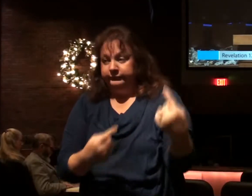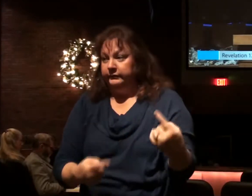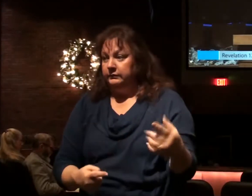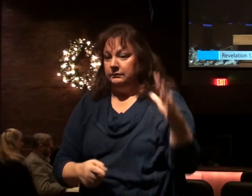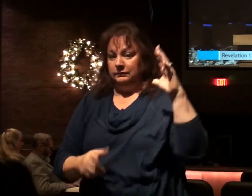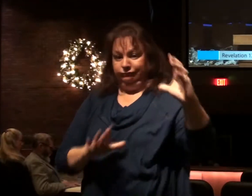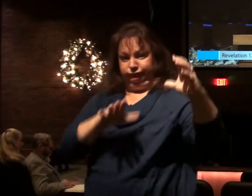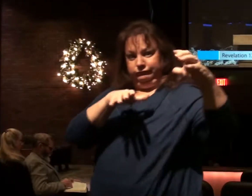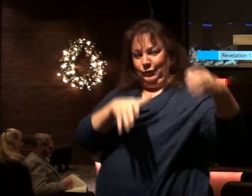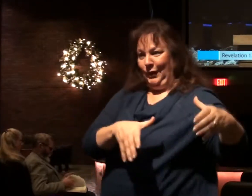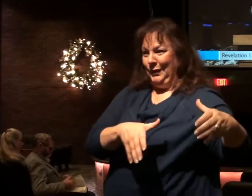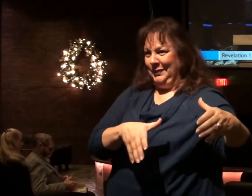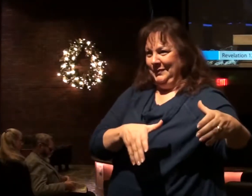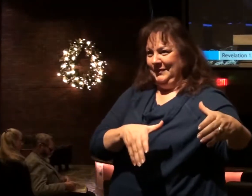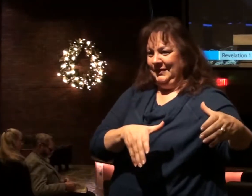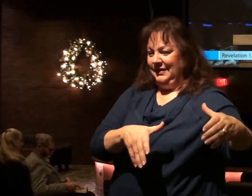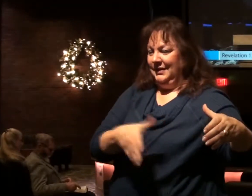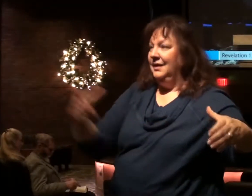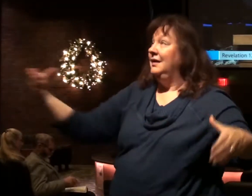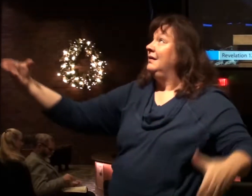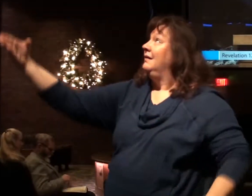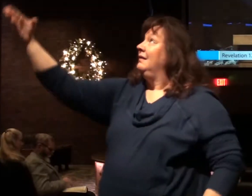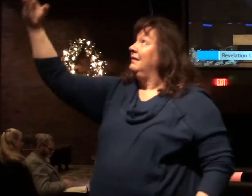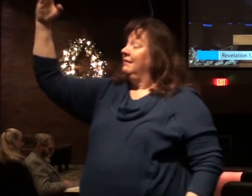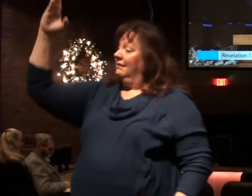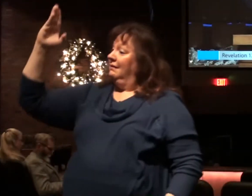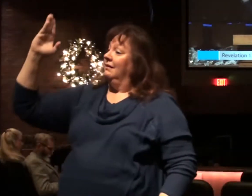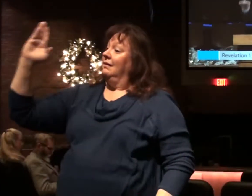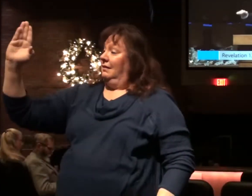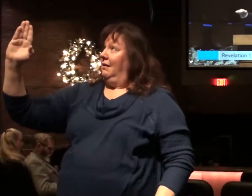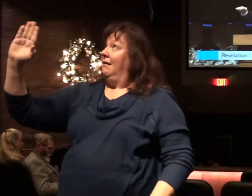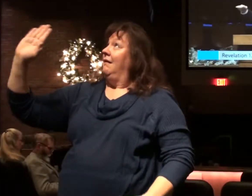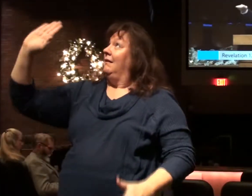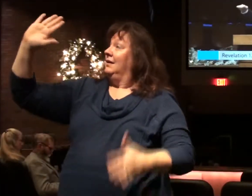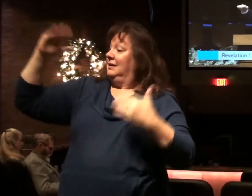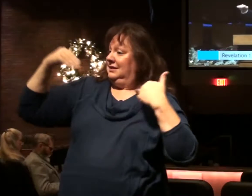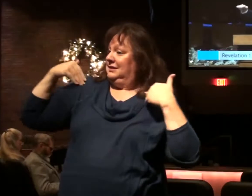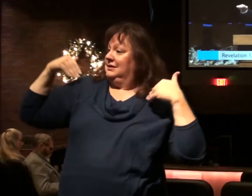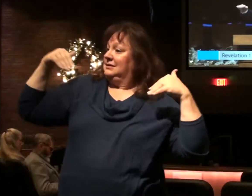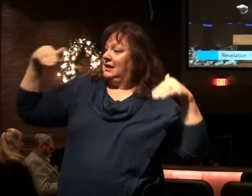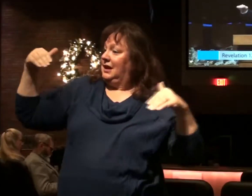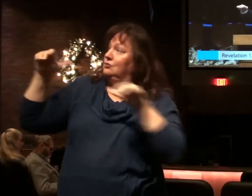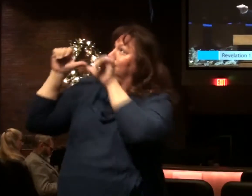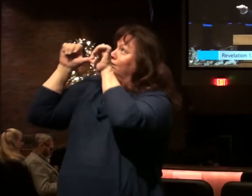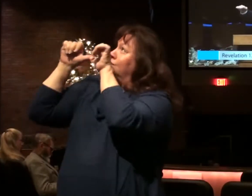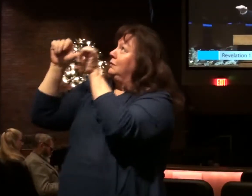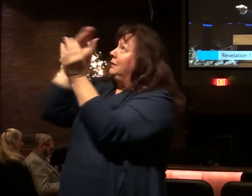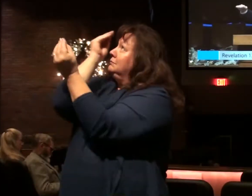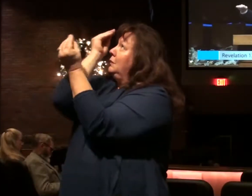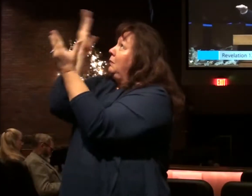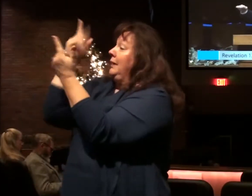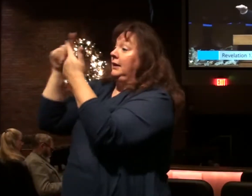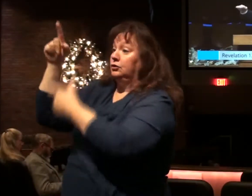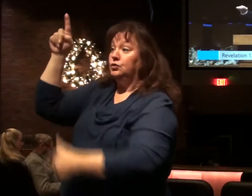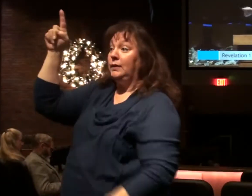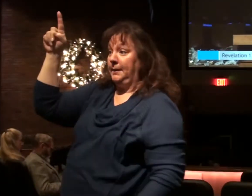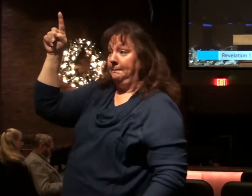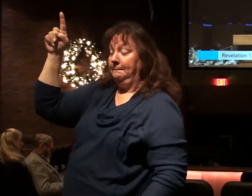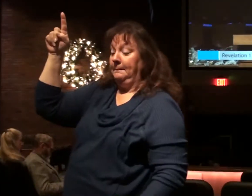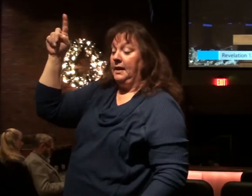one side. And God and the angels who remain faithful to him